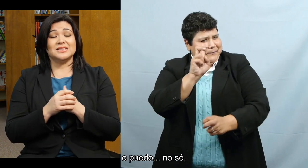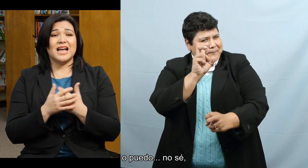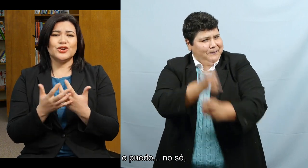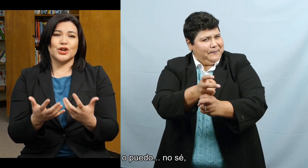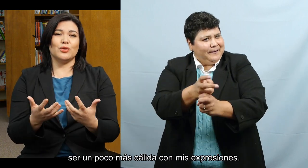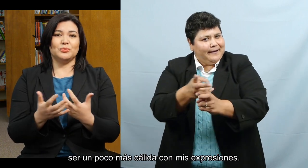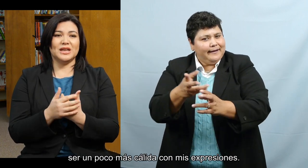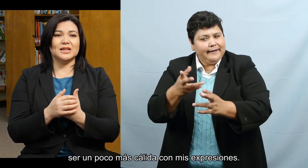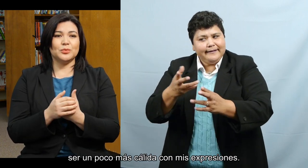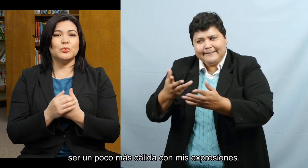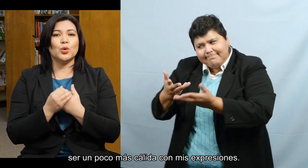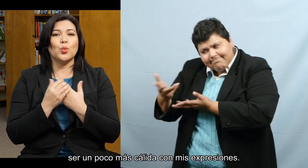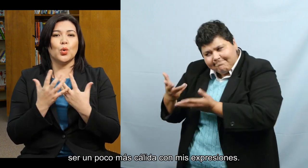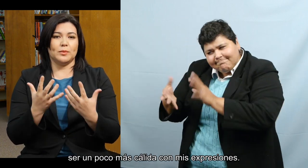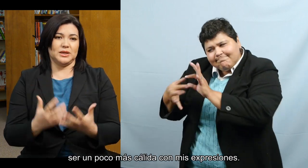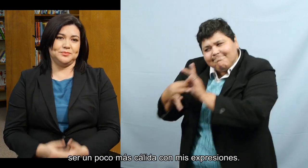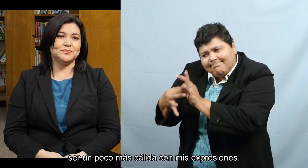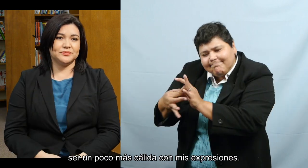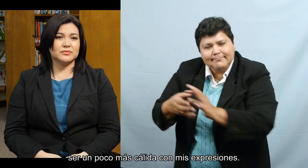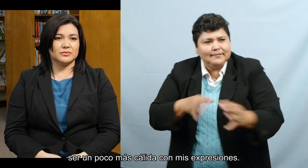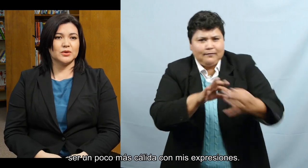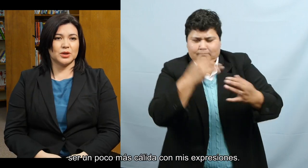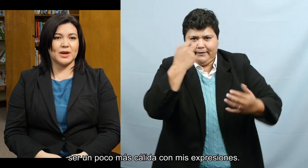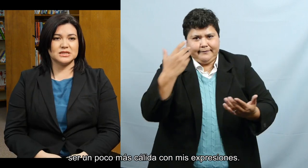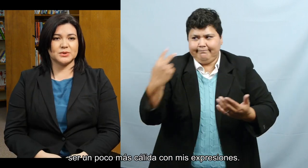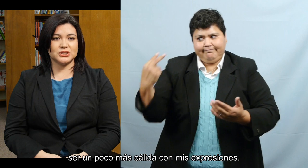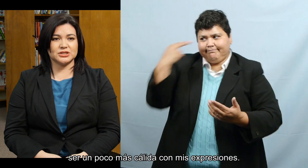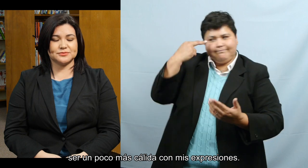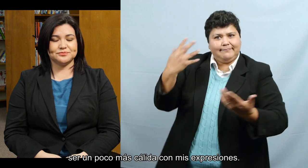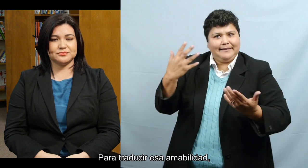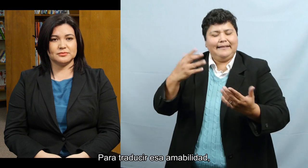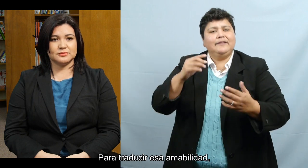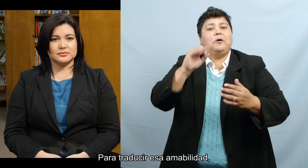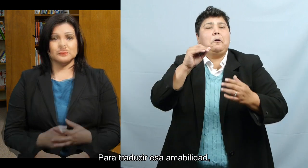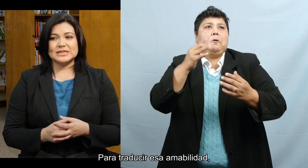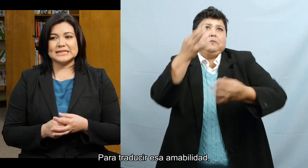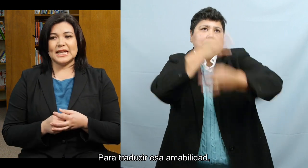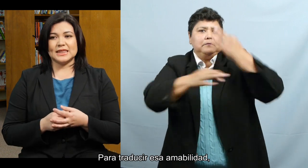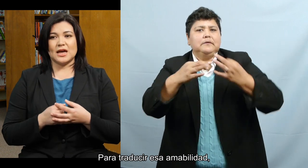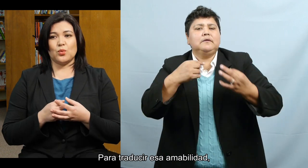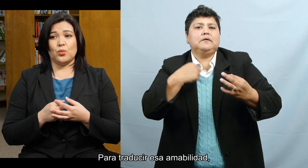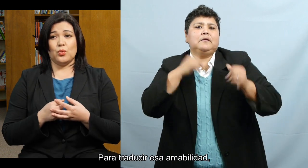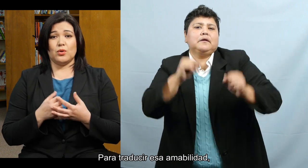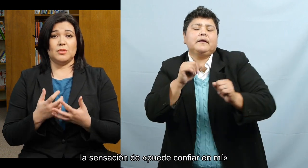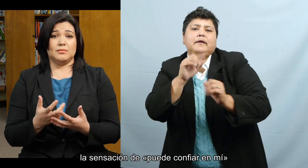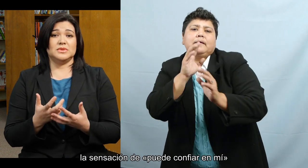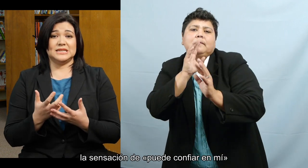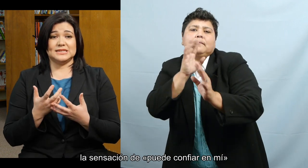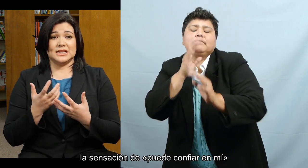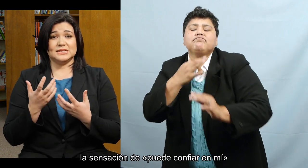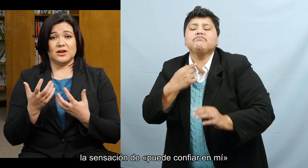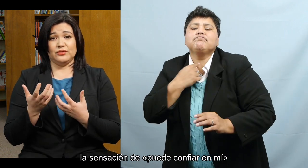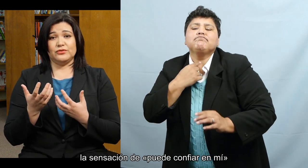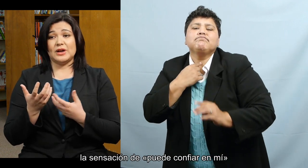I can, I don't know, be a little bit more warm with my expressions. To translate that warm, that sense of,